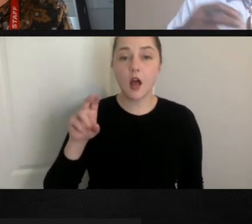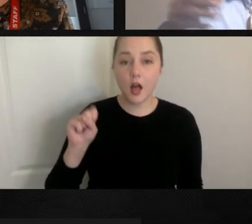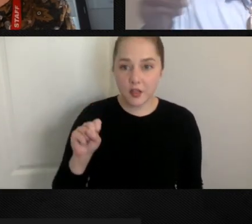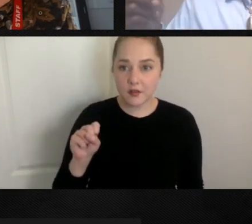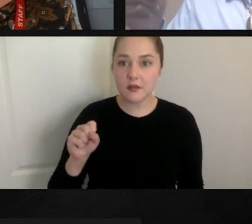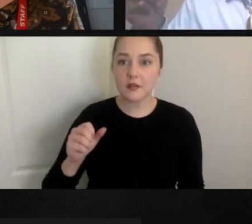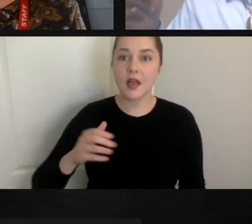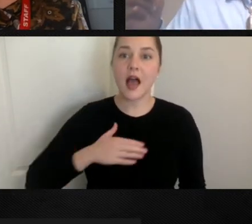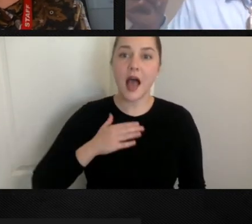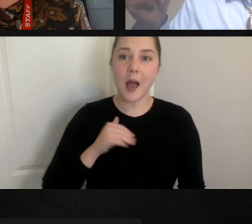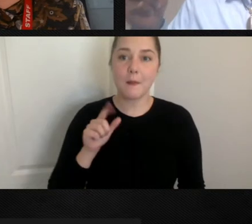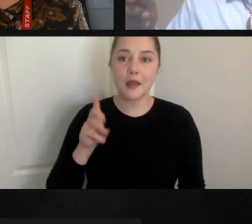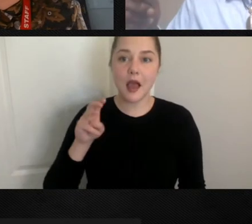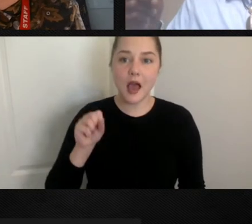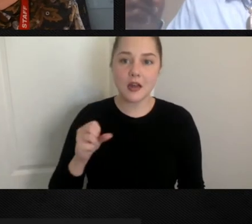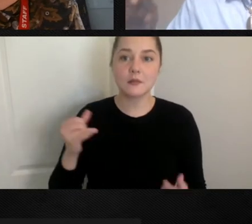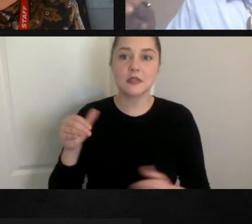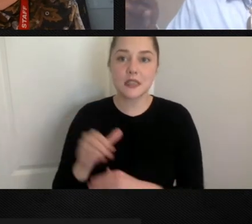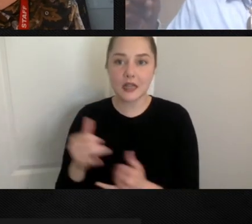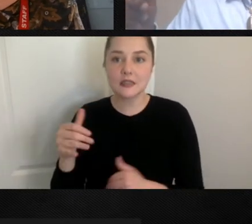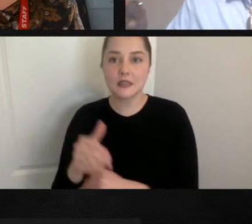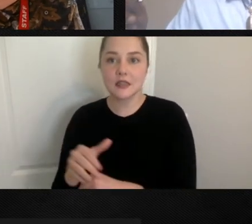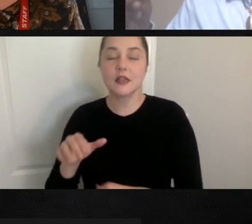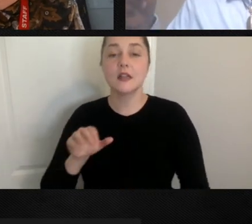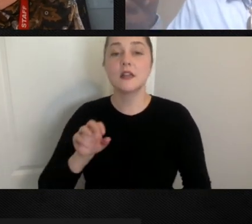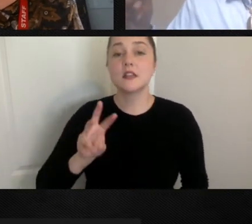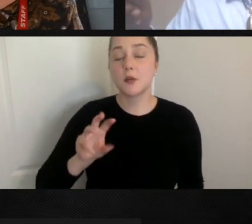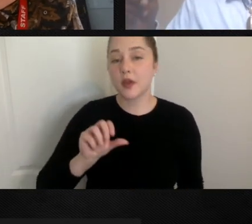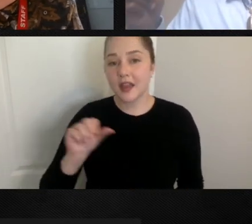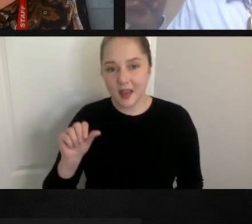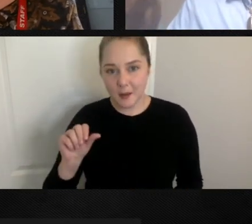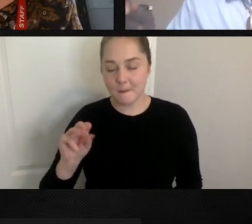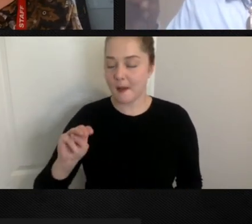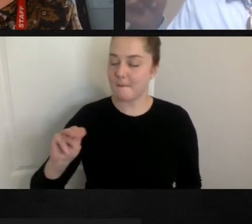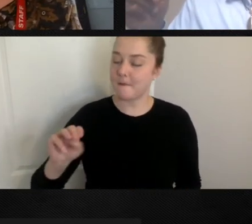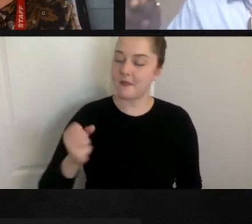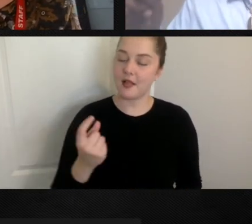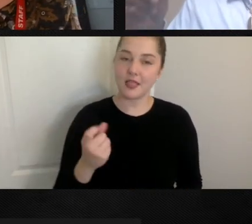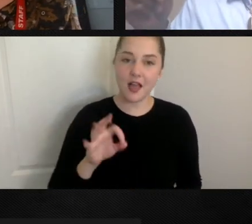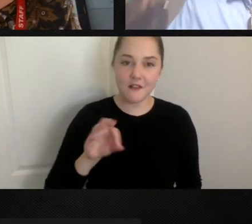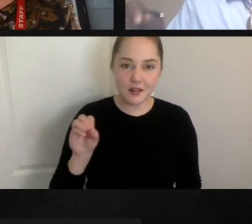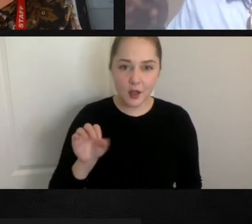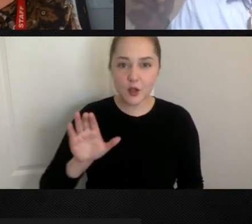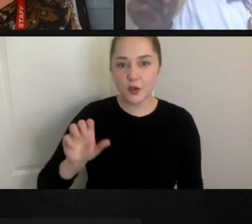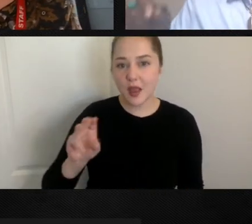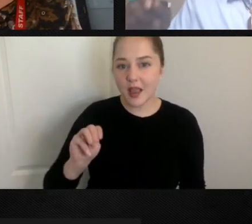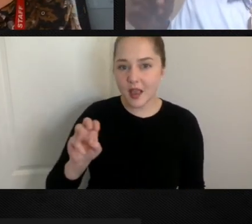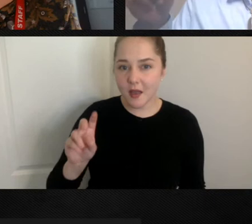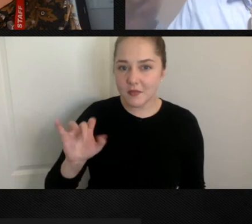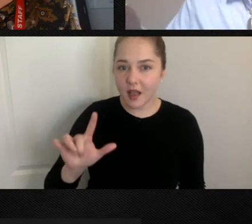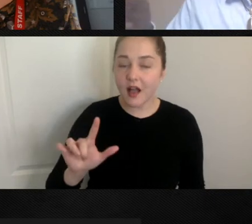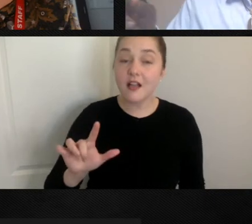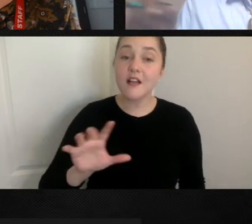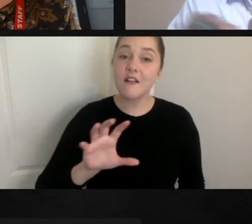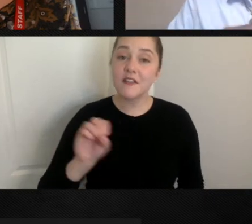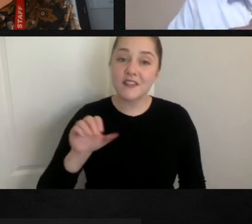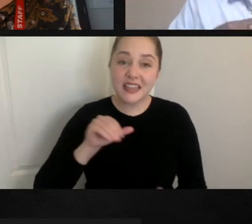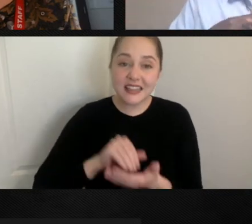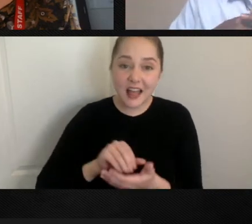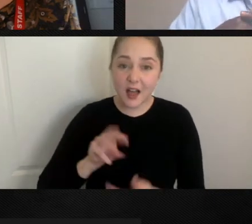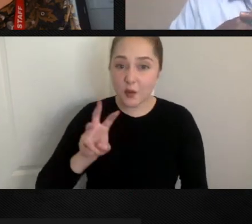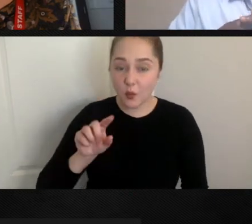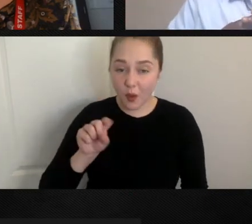on WANN 1190 on your AM dial, 50,000 watts of power.